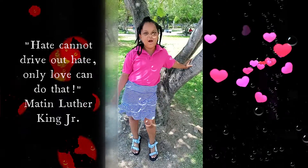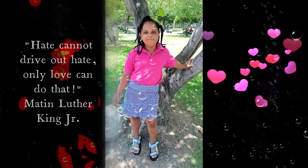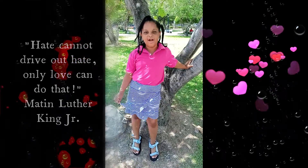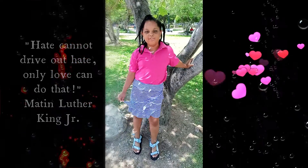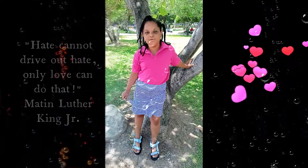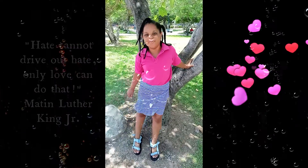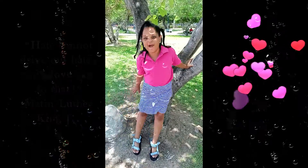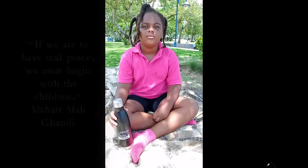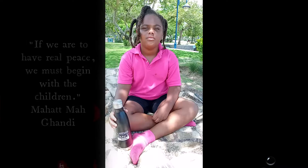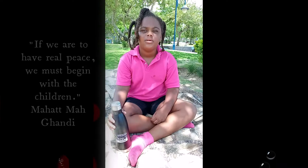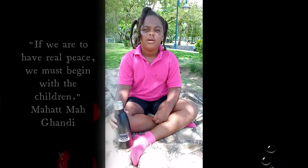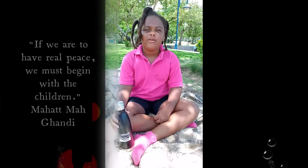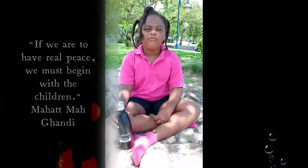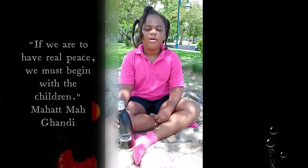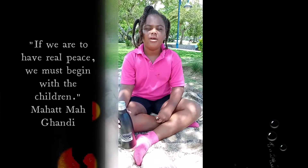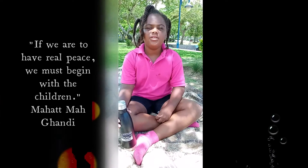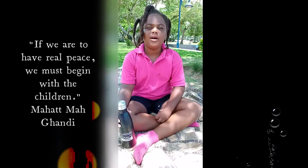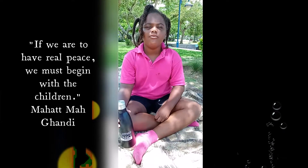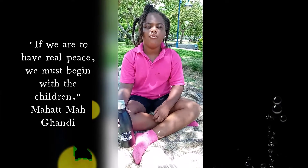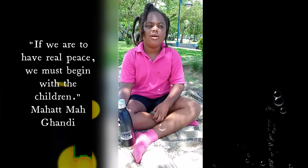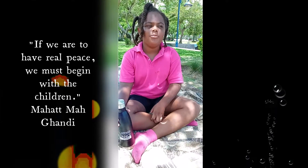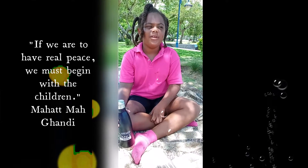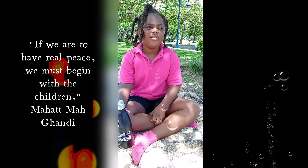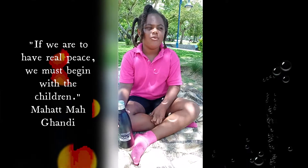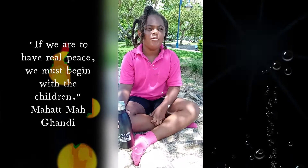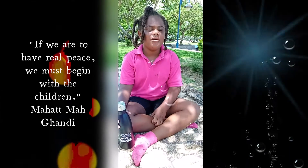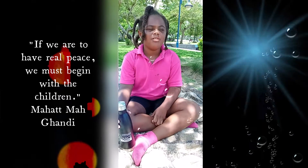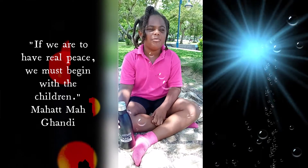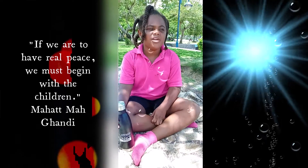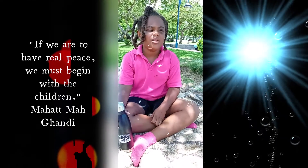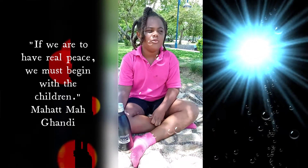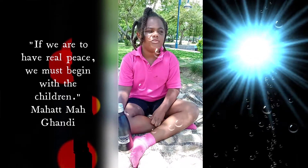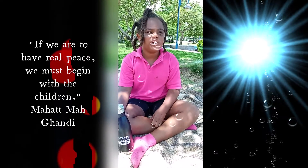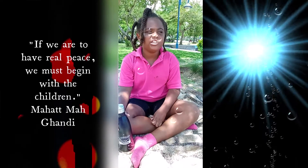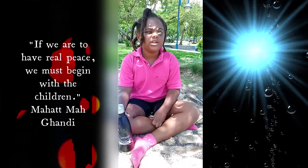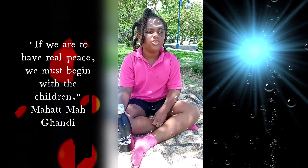can do that. If we are to have real peace, we must begin with the children.